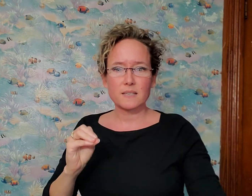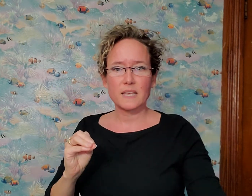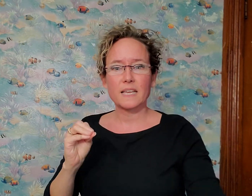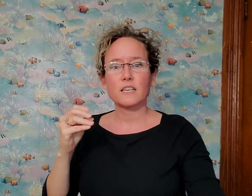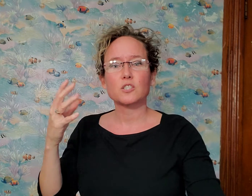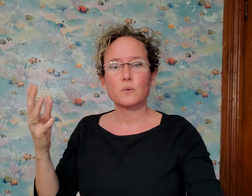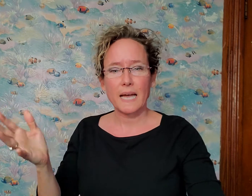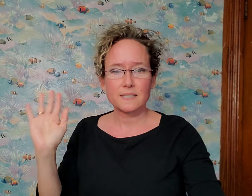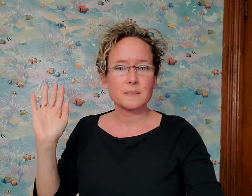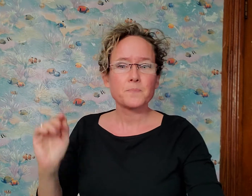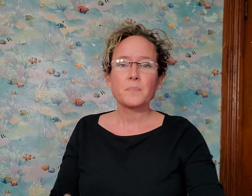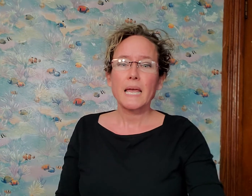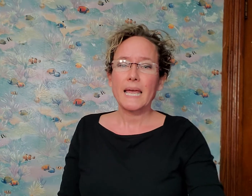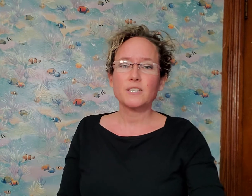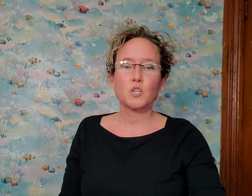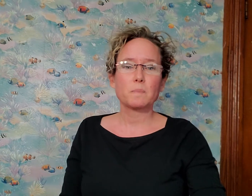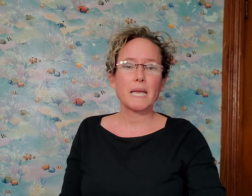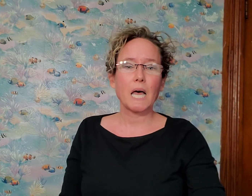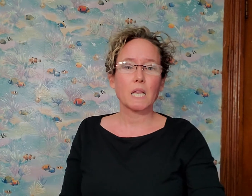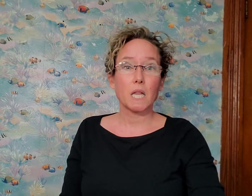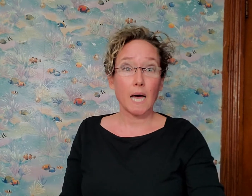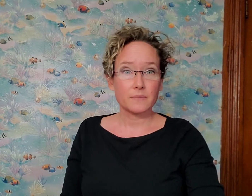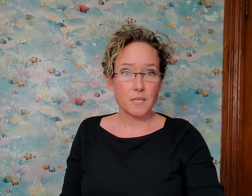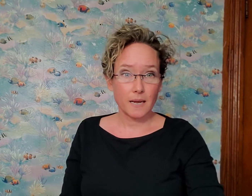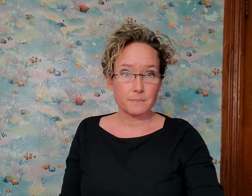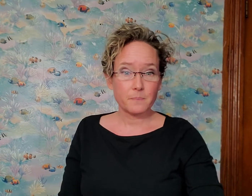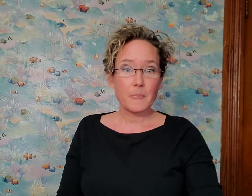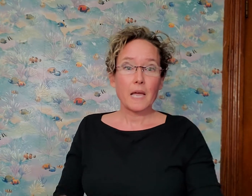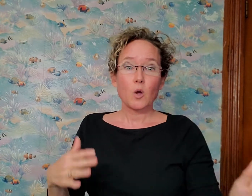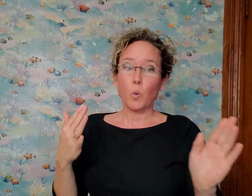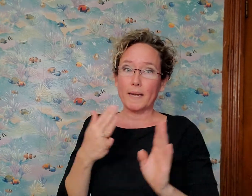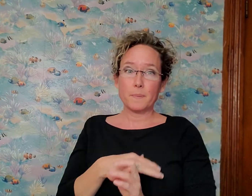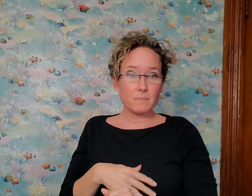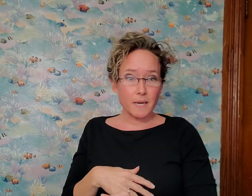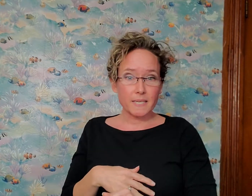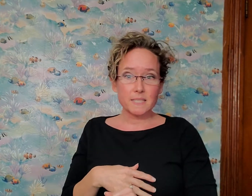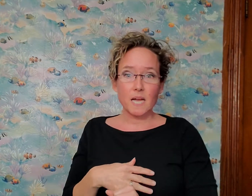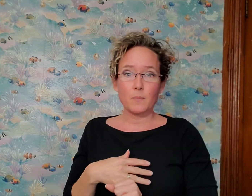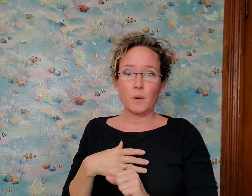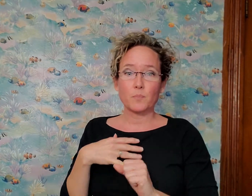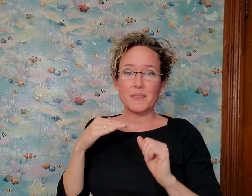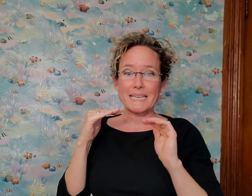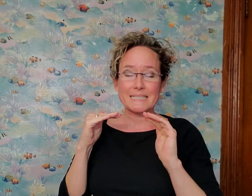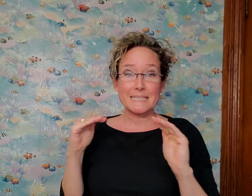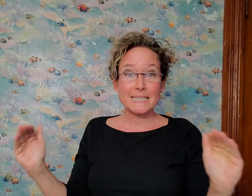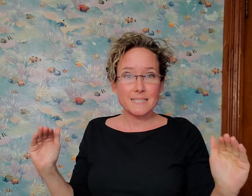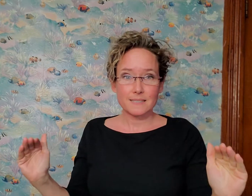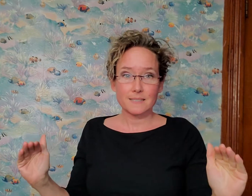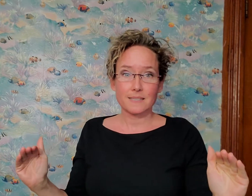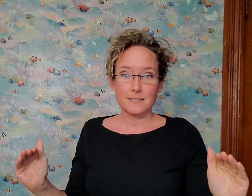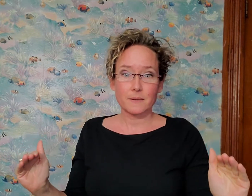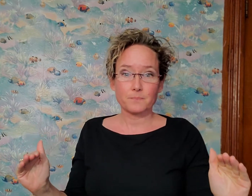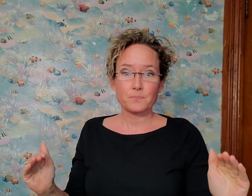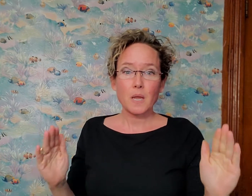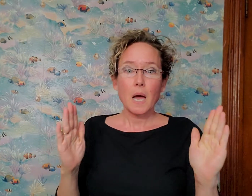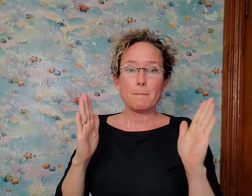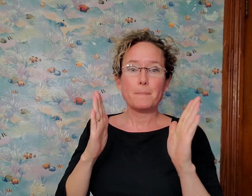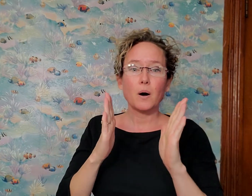thinking. So yes, it took me a lot of time, quite a bit of money to come up with a decent system. But